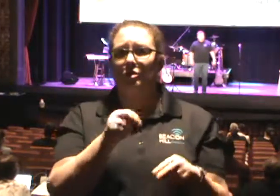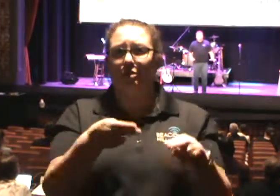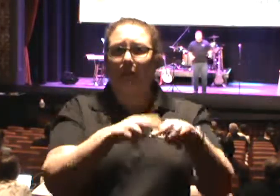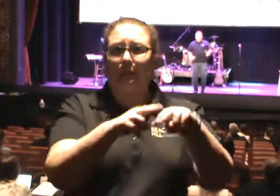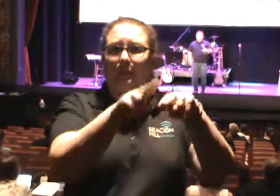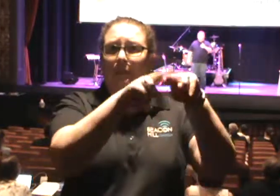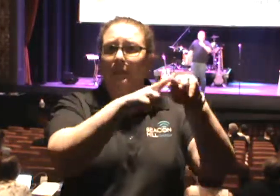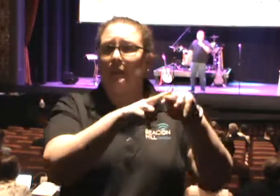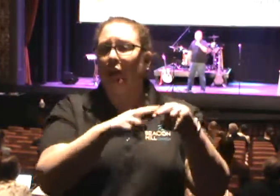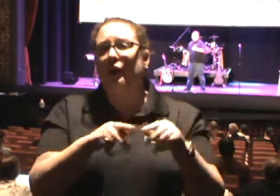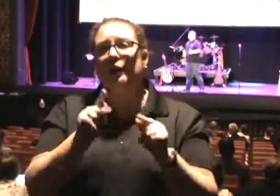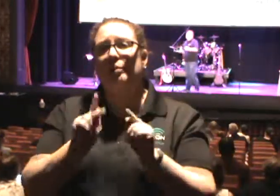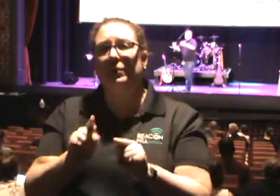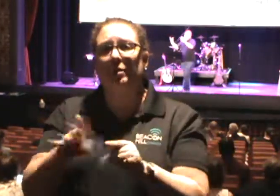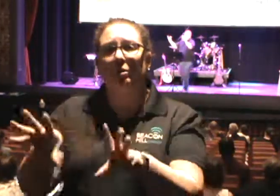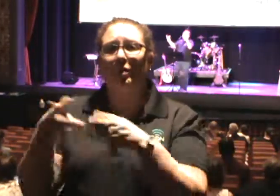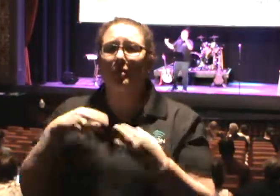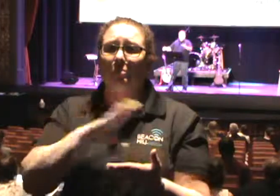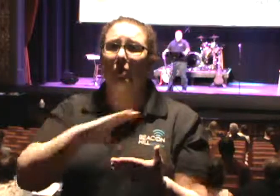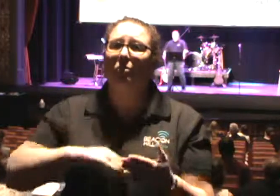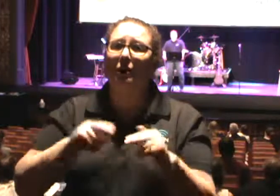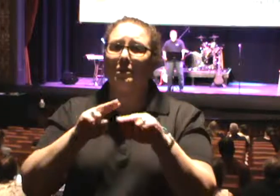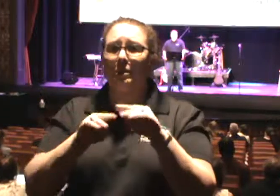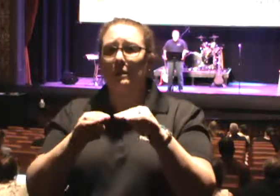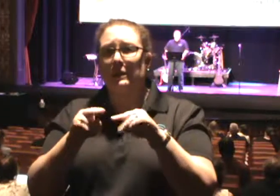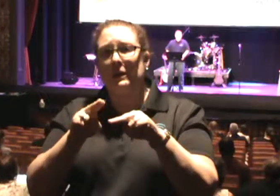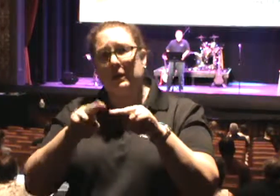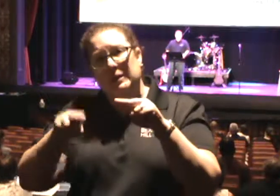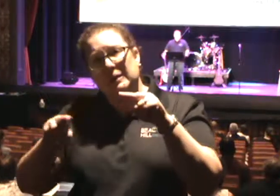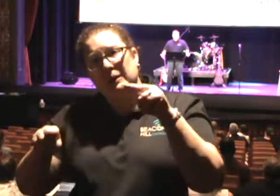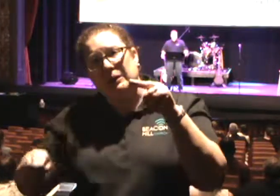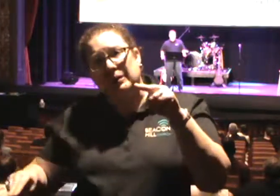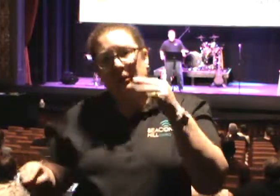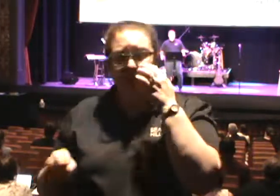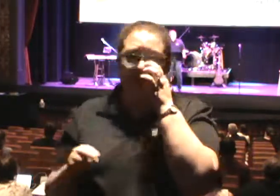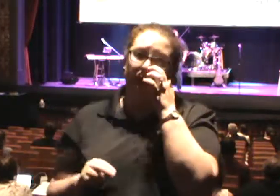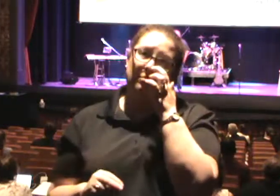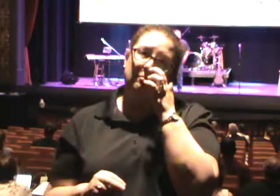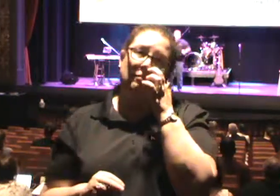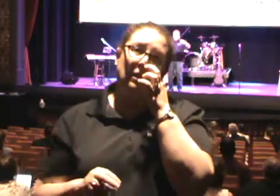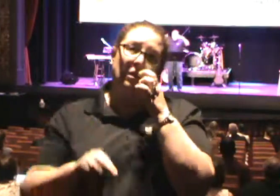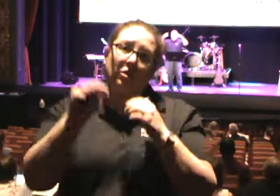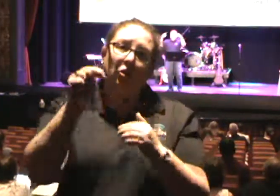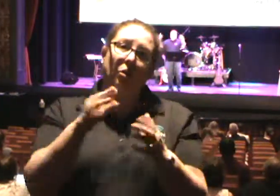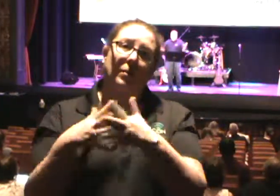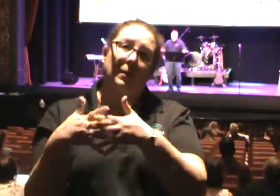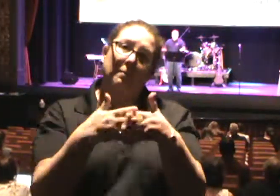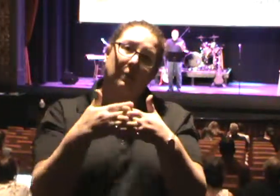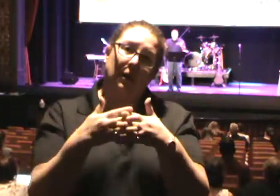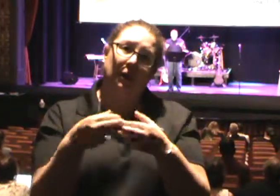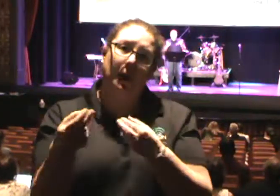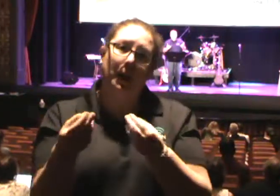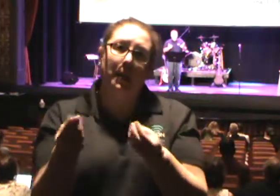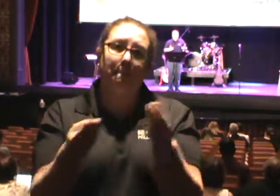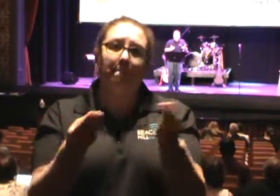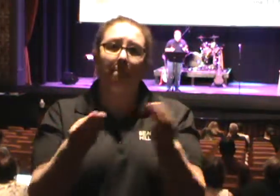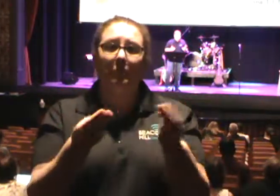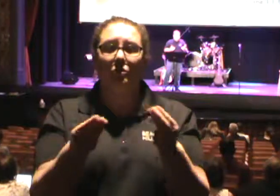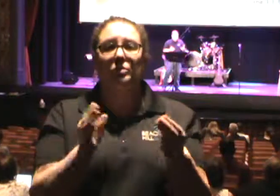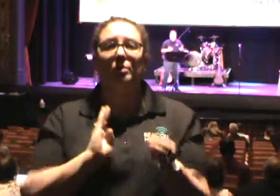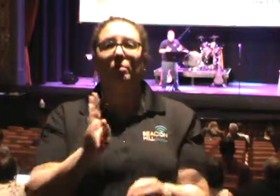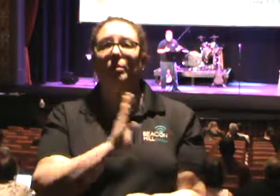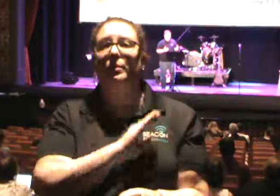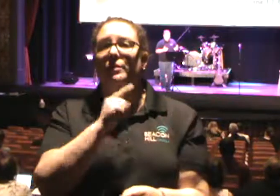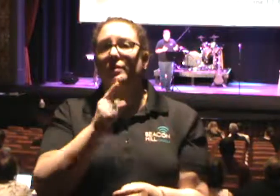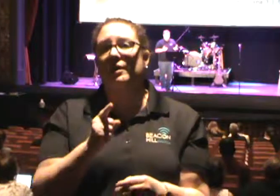And so then they gave stats to us all on Twitter this week, but the North American Mission Board said, just because of the population increase